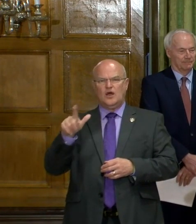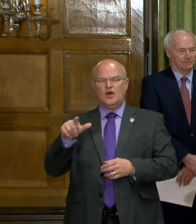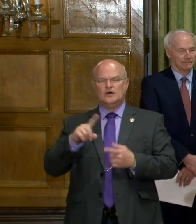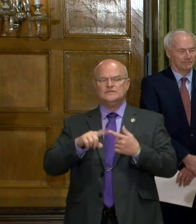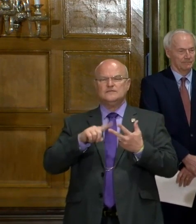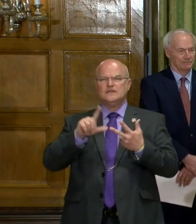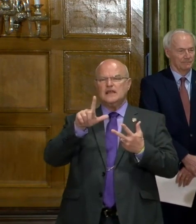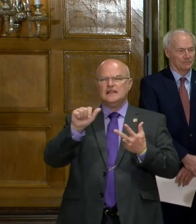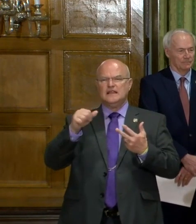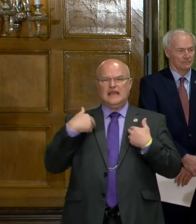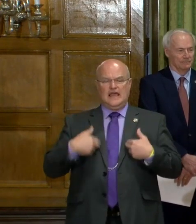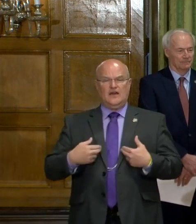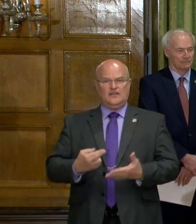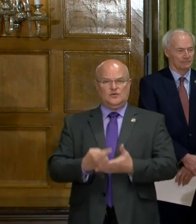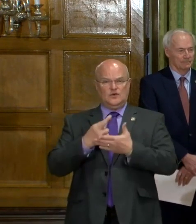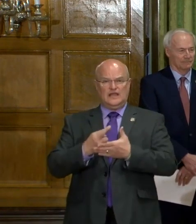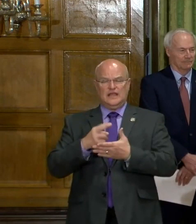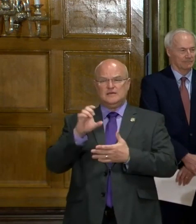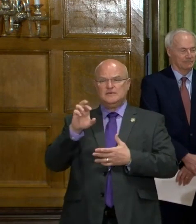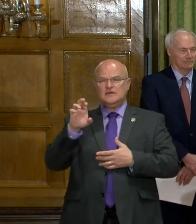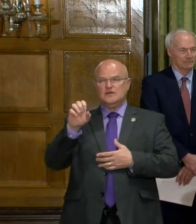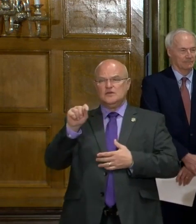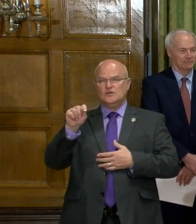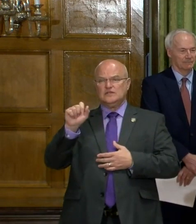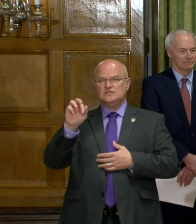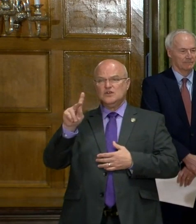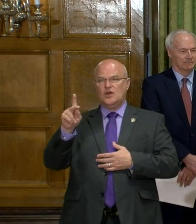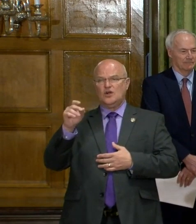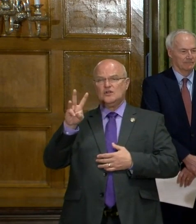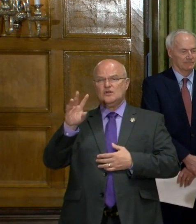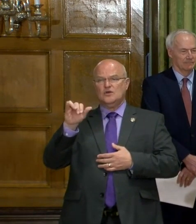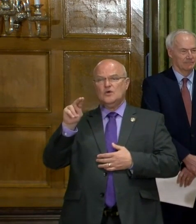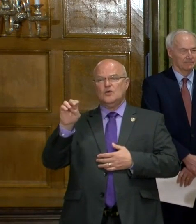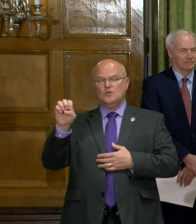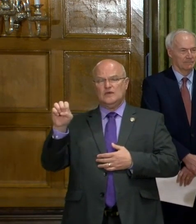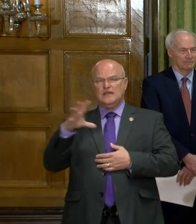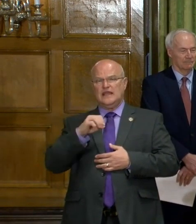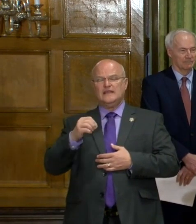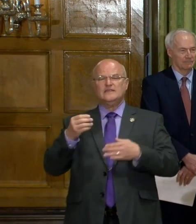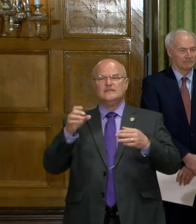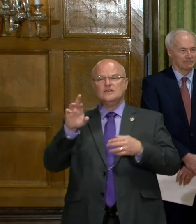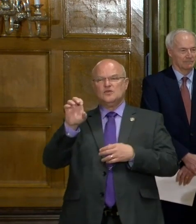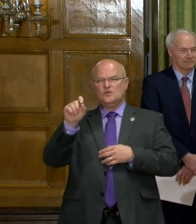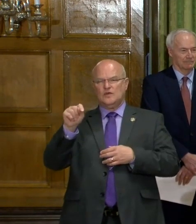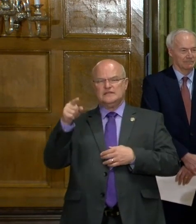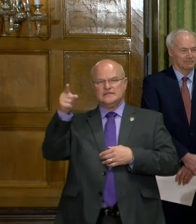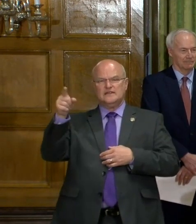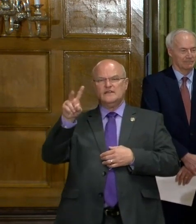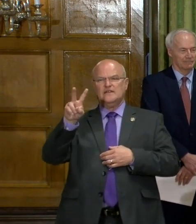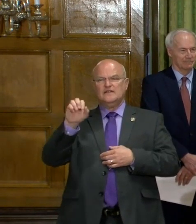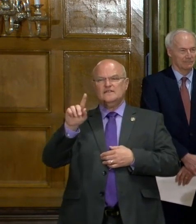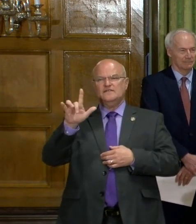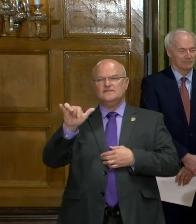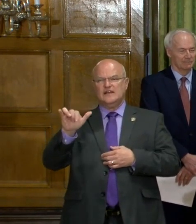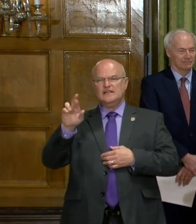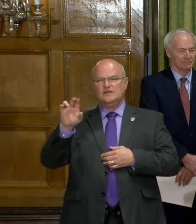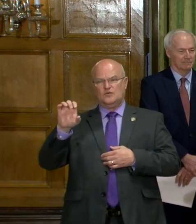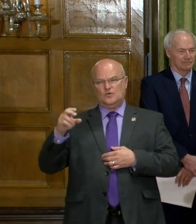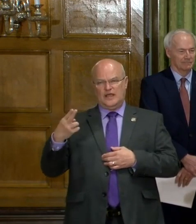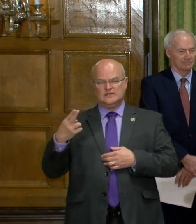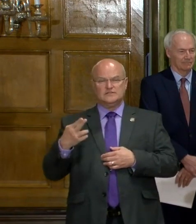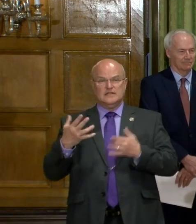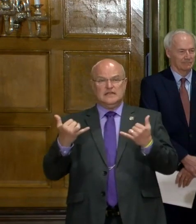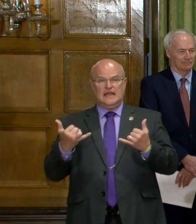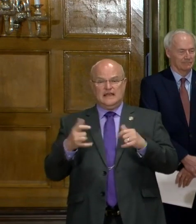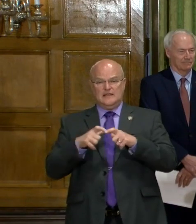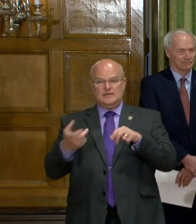LA Health and Rehab, Crest Park of Wynn, and the Village at Valley Ranch. Now, the big update